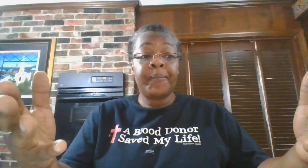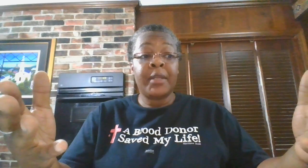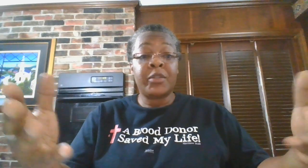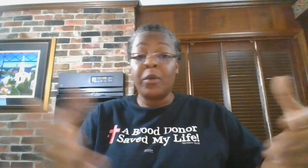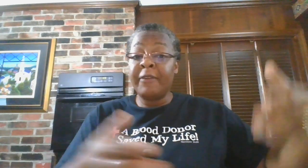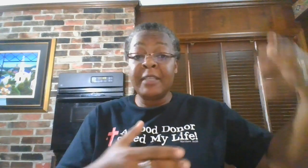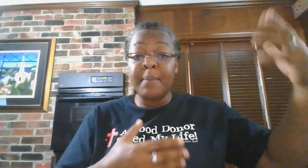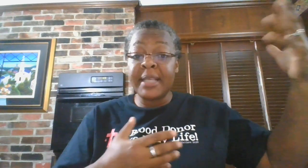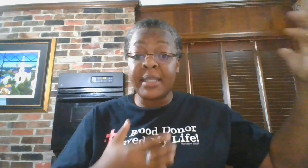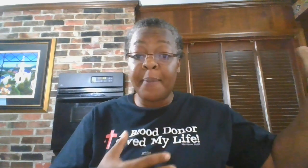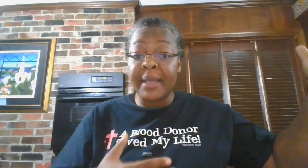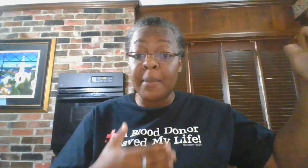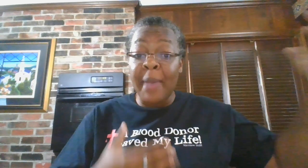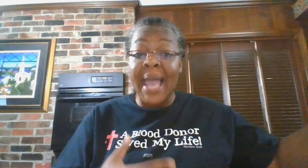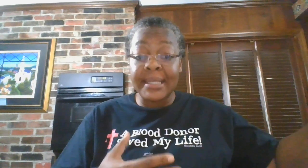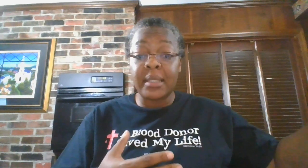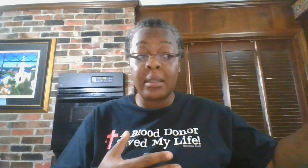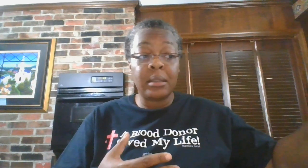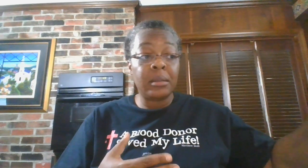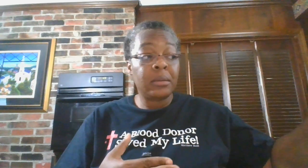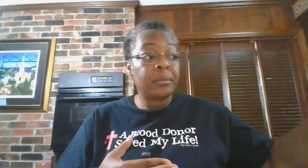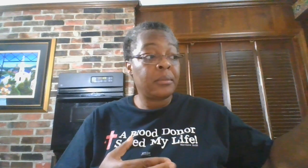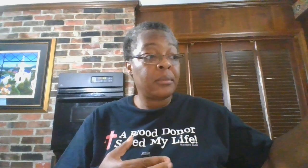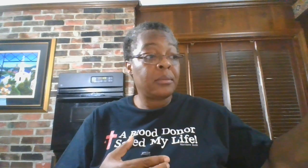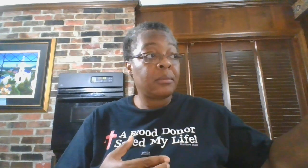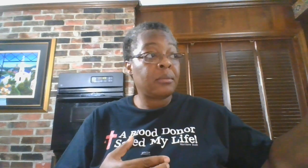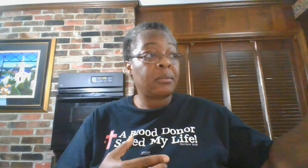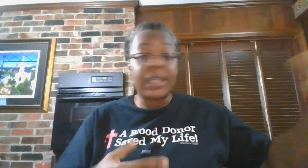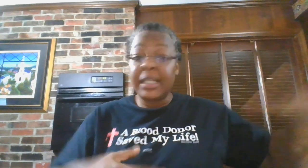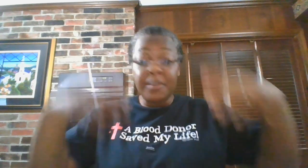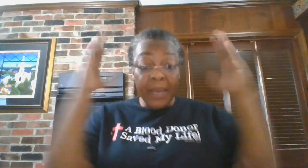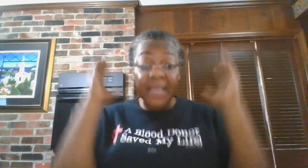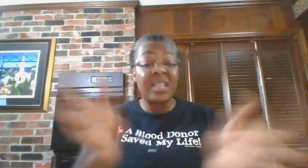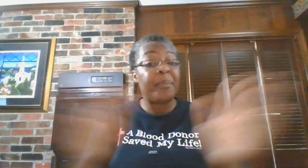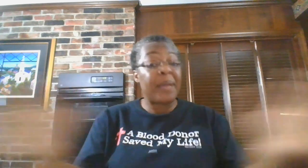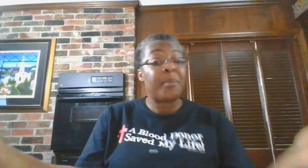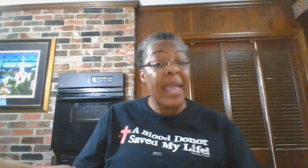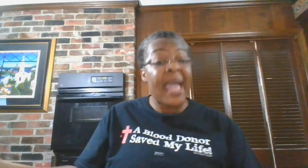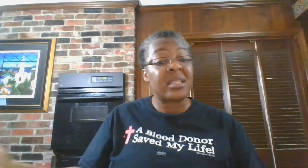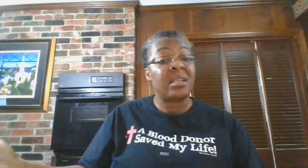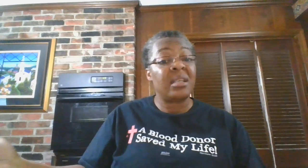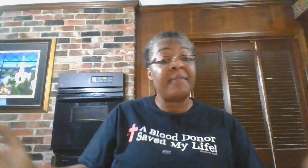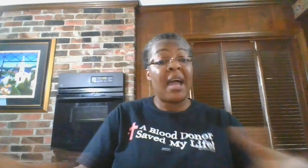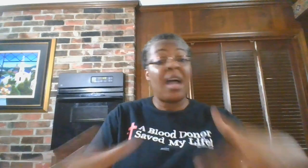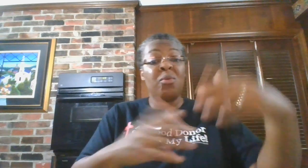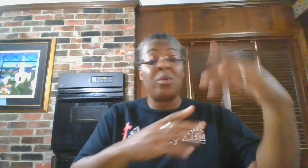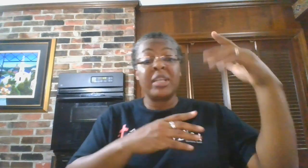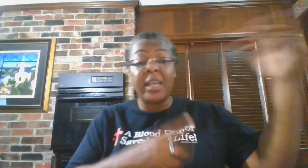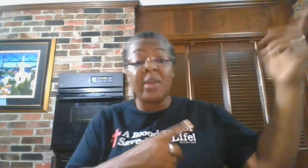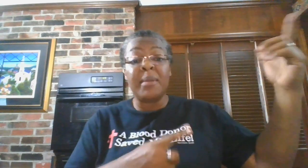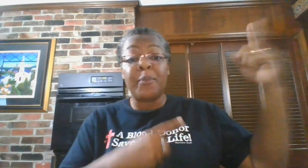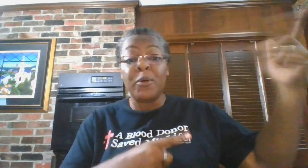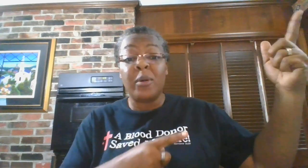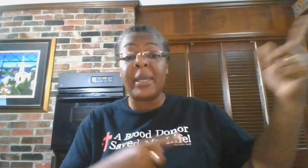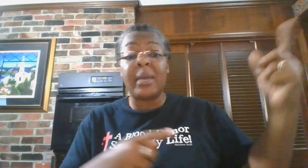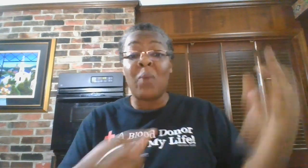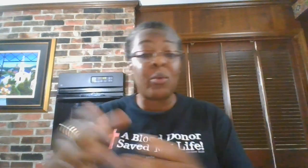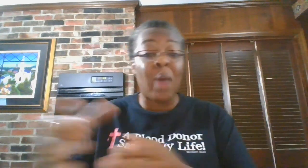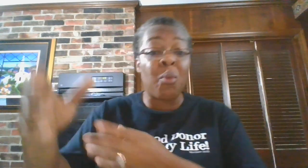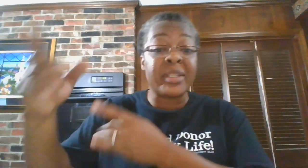So if he's messed up as a pastor, then he's messed up as a pastor. If I don't want to hear him in the pulpit, why do I want to